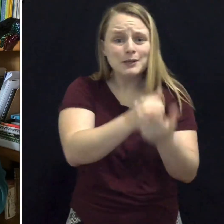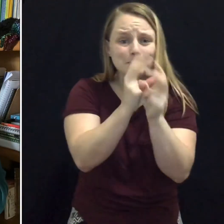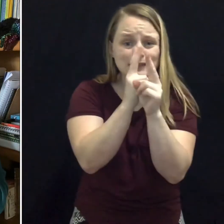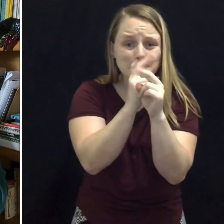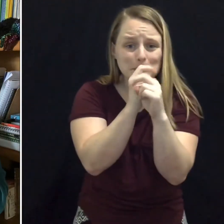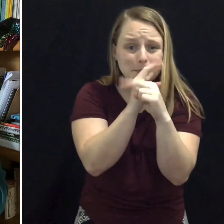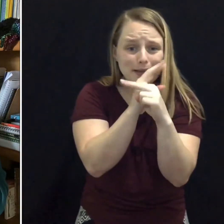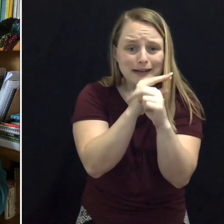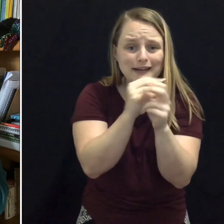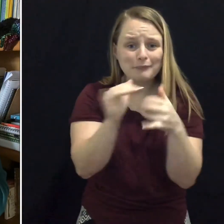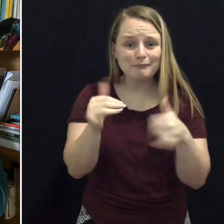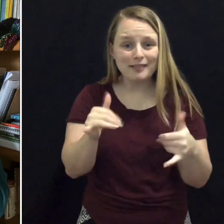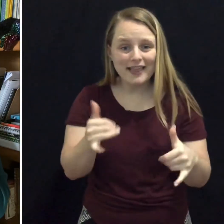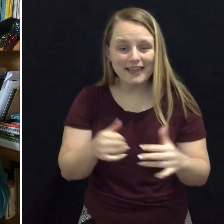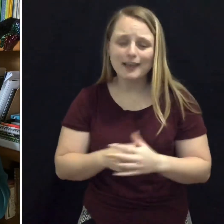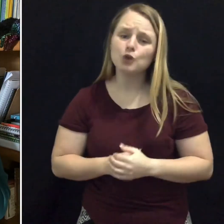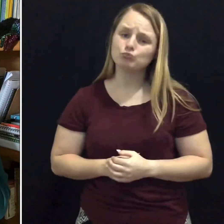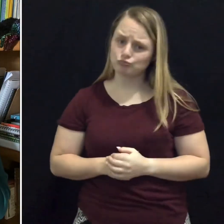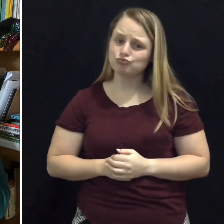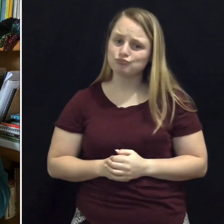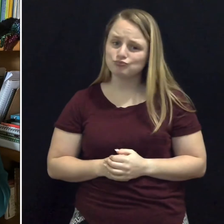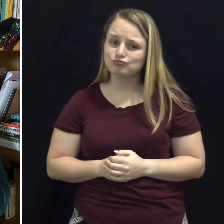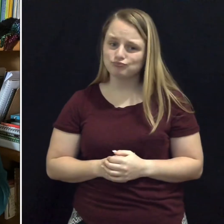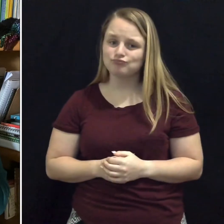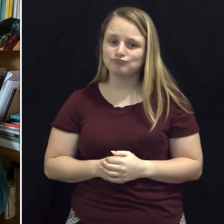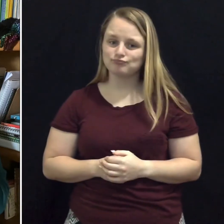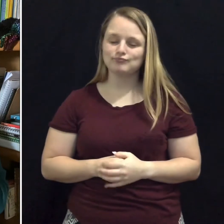helping a tiny bunny make a slam dunk.